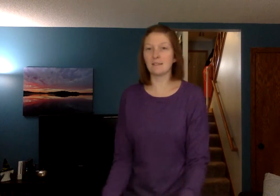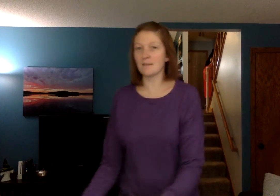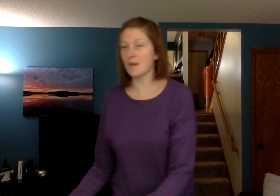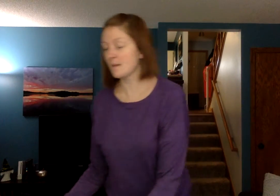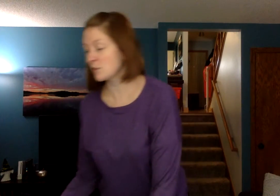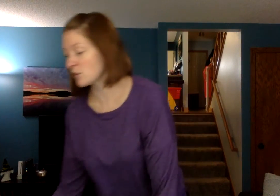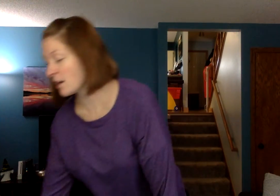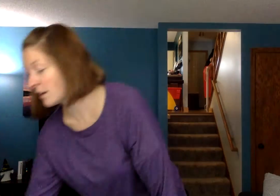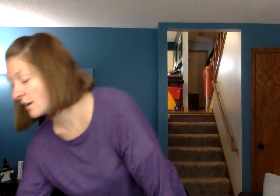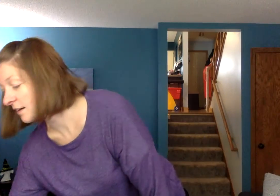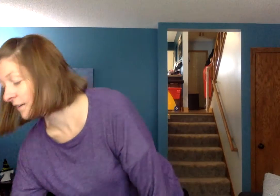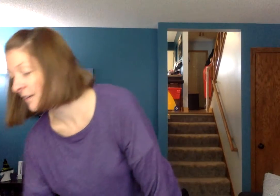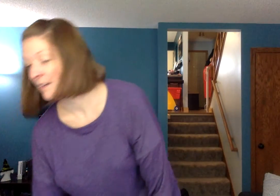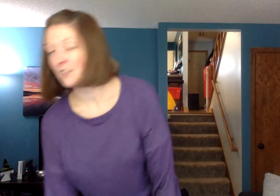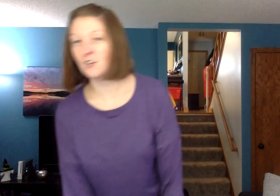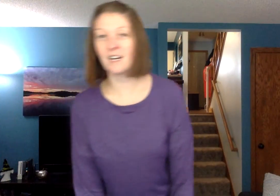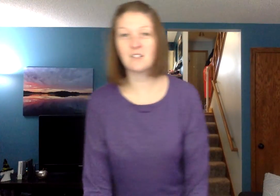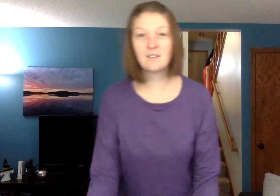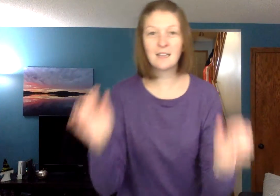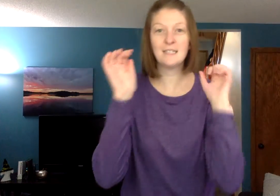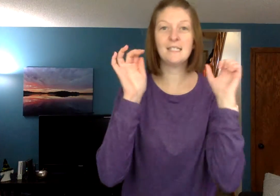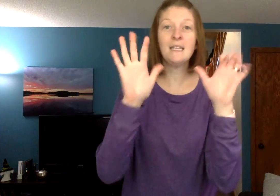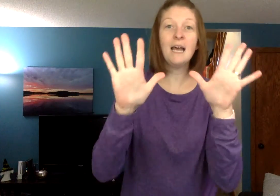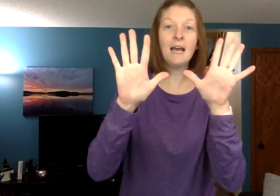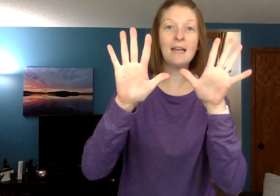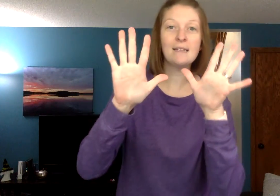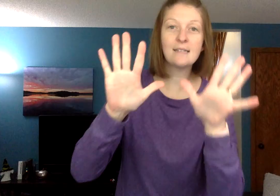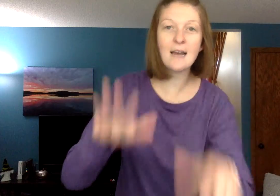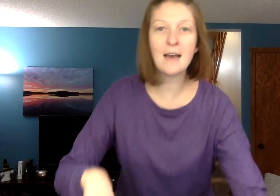to make them stronger try to do it at least ten times